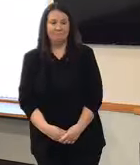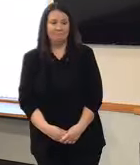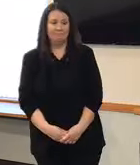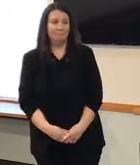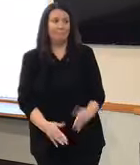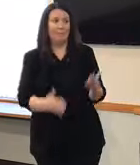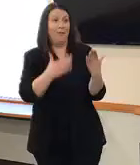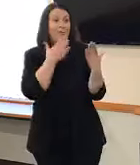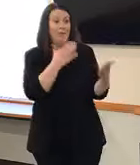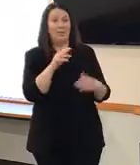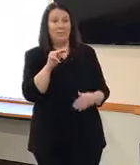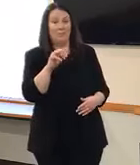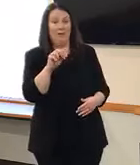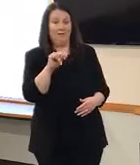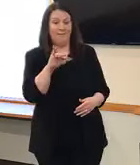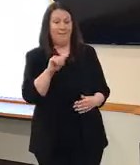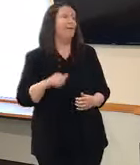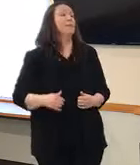Thank you, Monica.